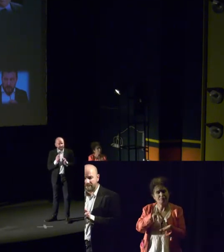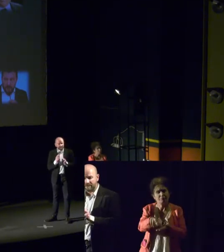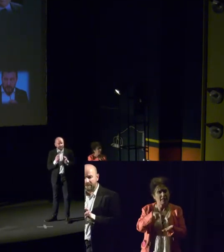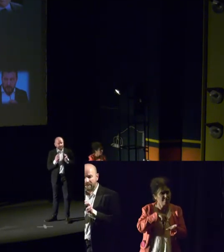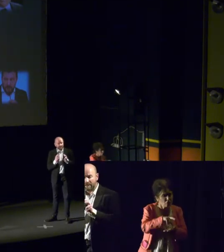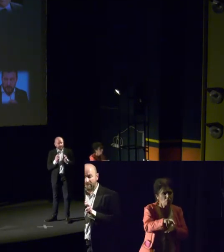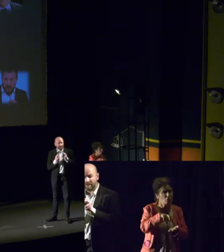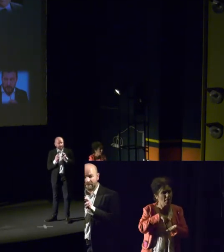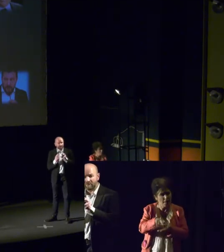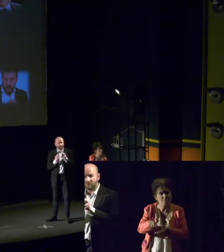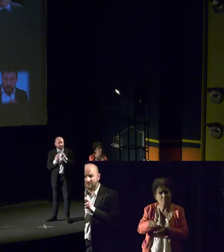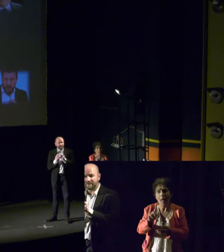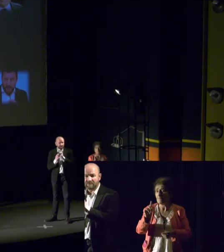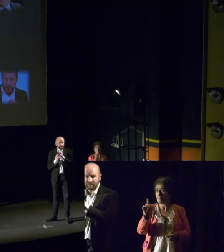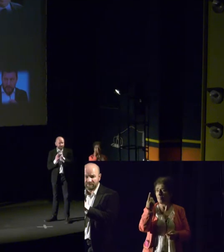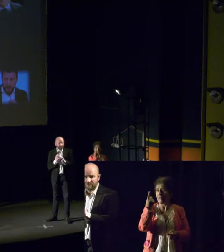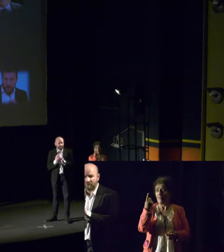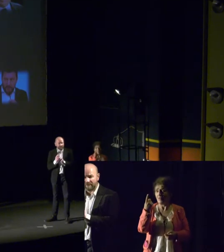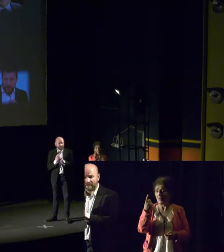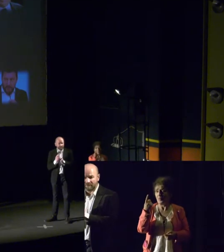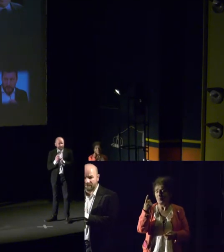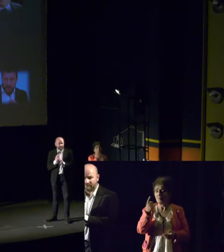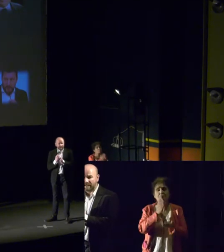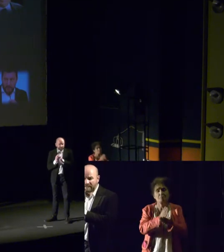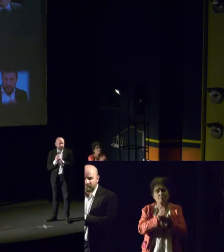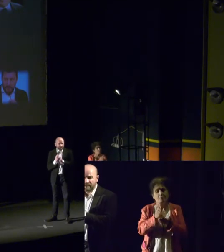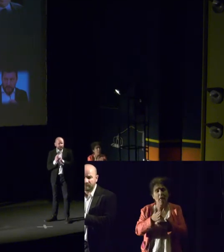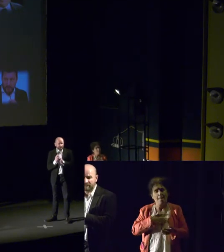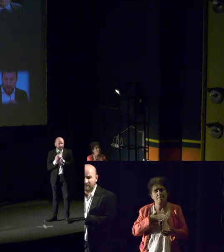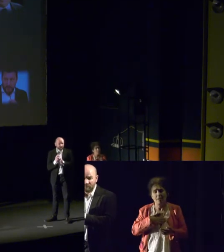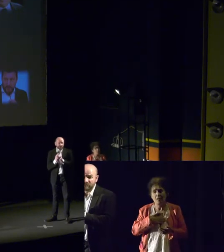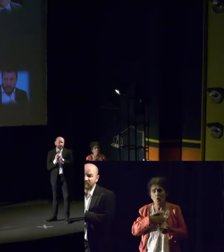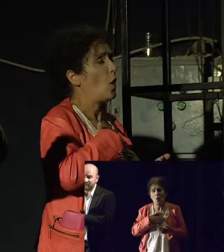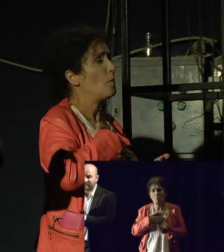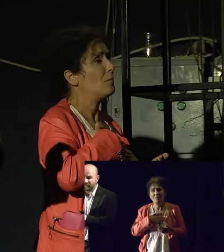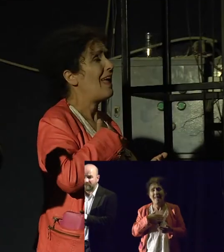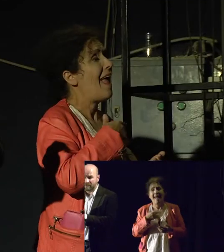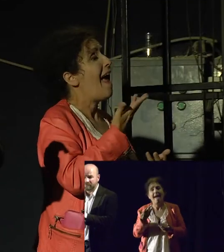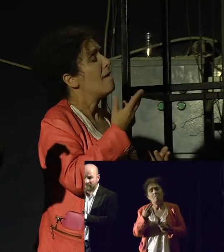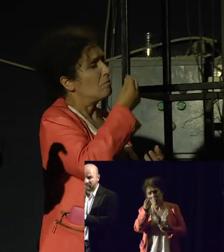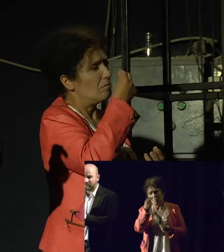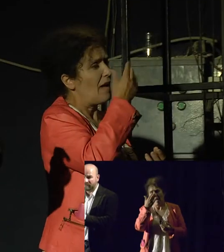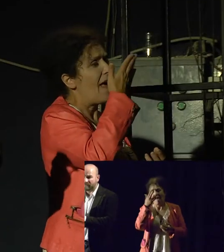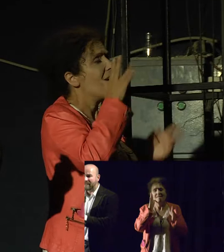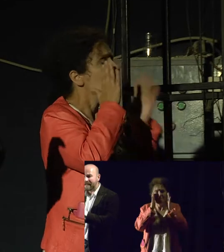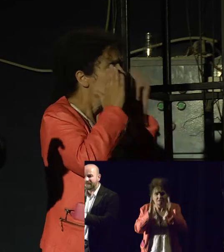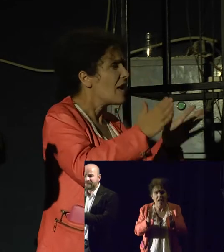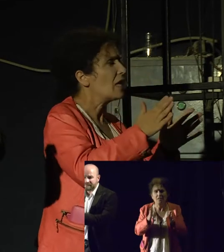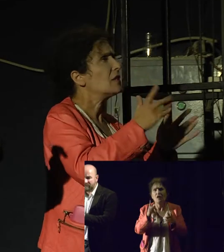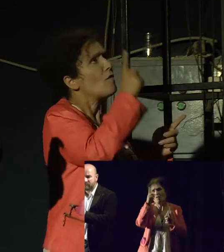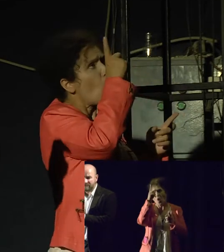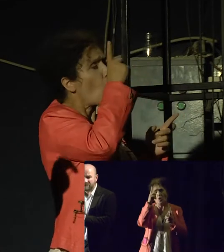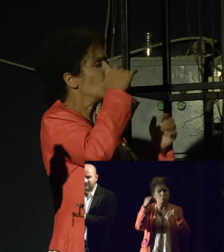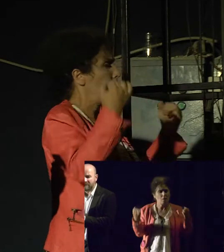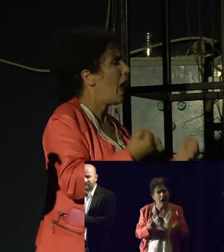Secondly, there had always been the far-right actors. Every country, just about every country in Europe, has